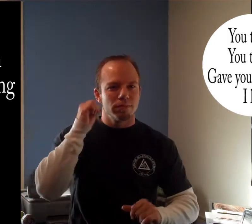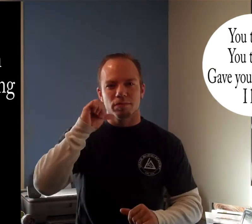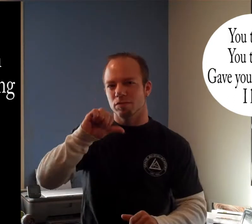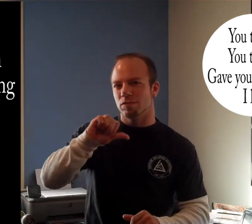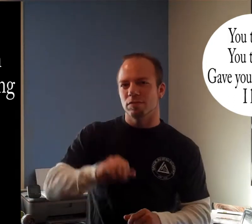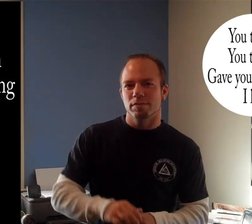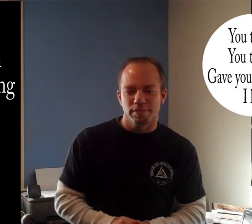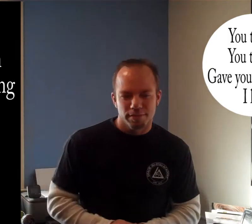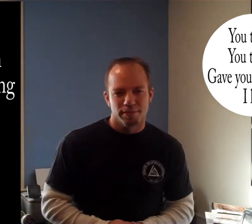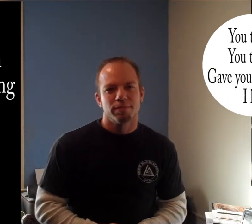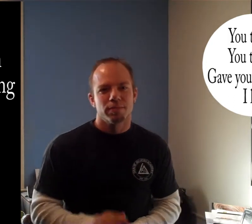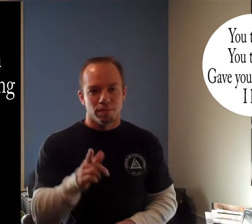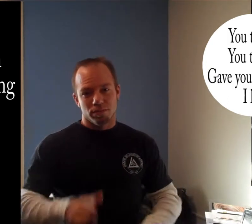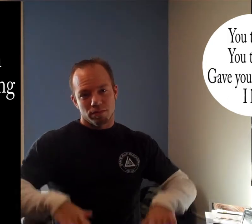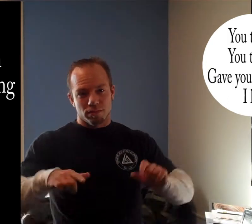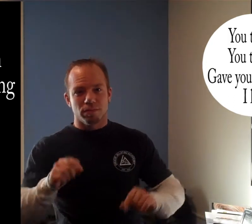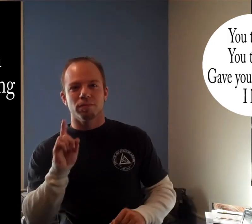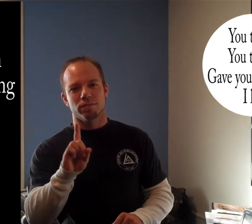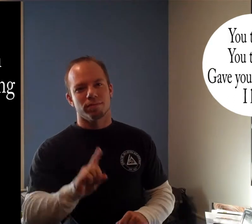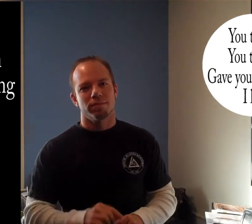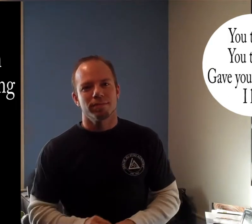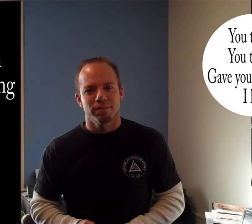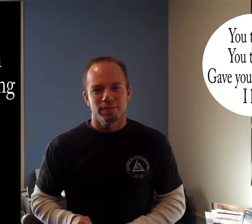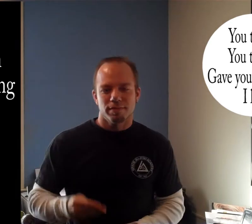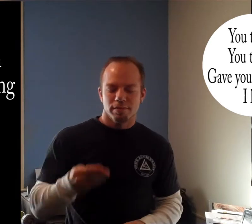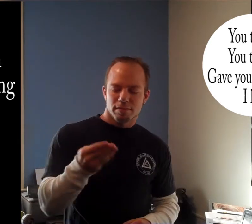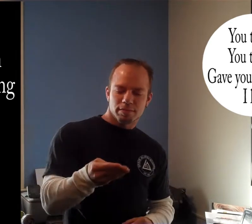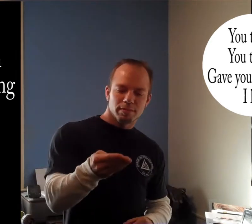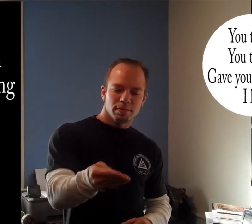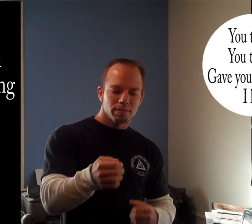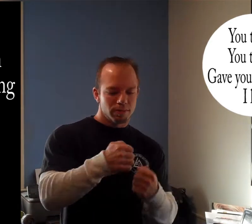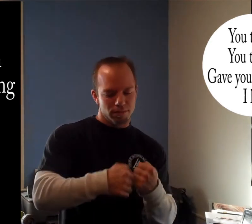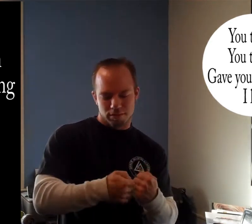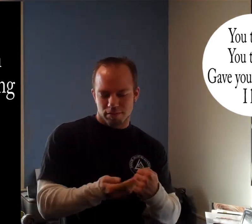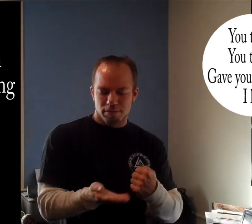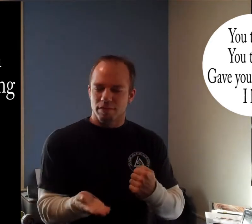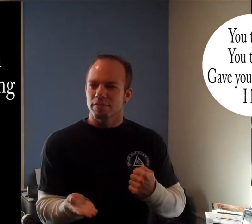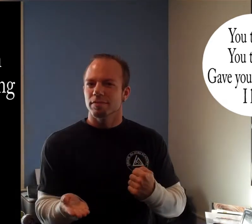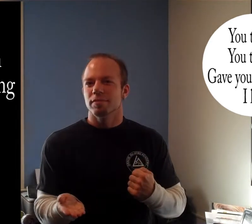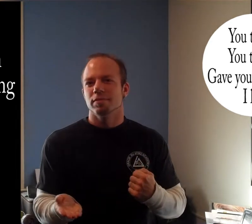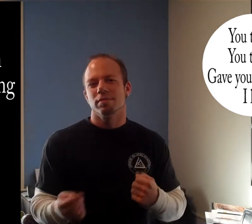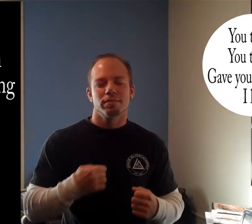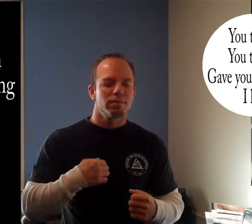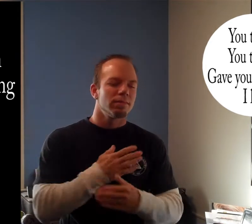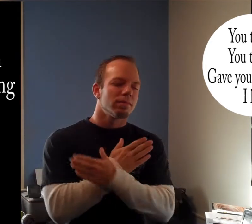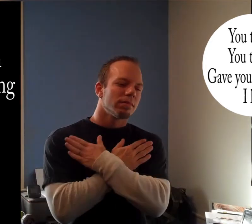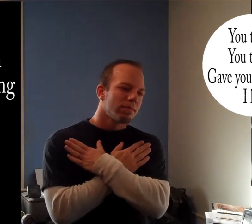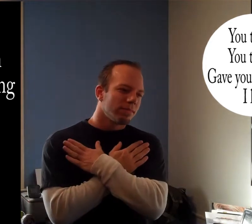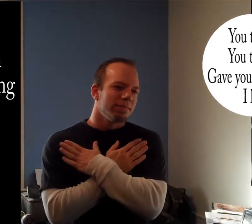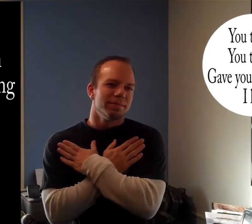girl. You're the one. Give you everything I love.